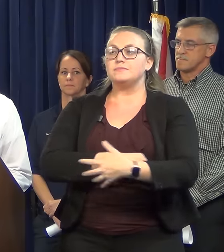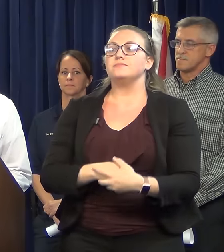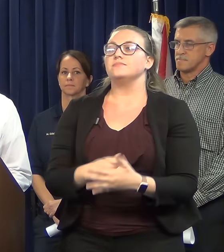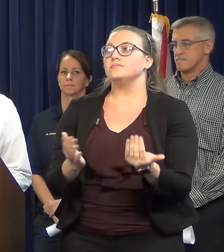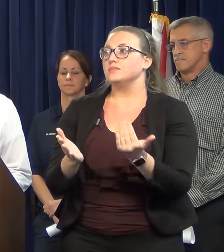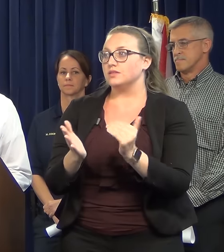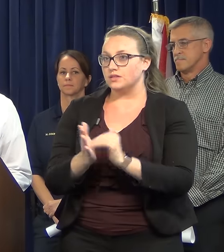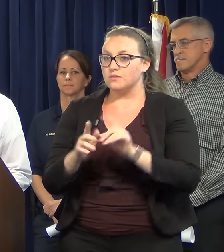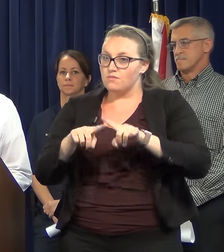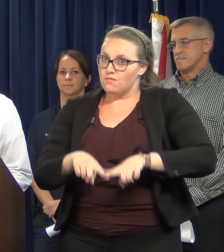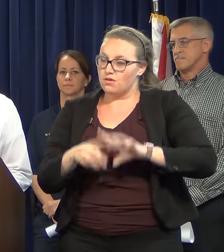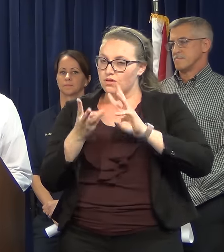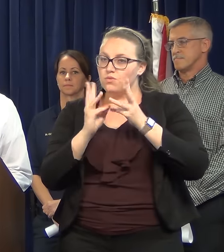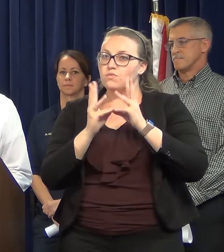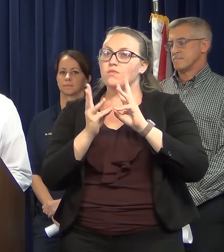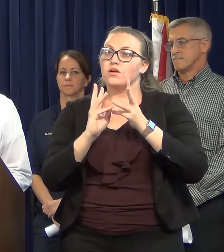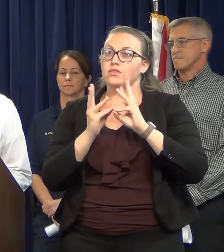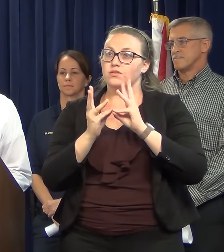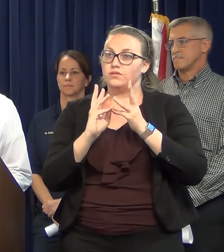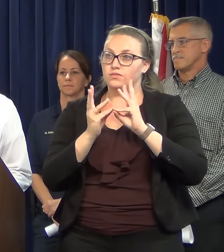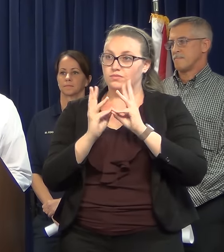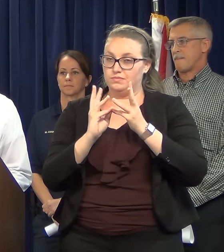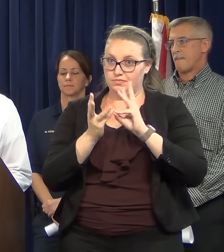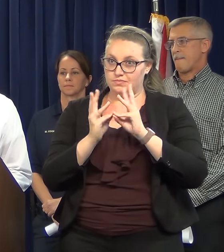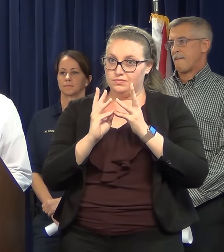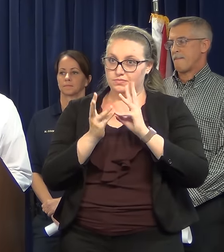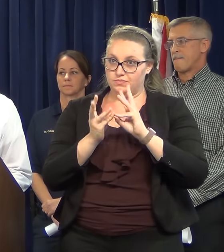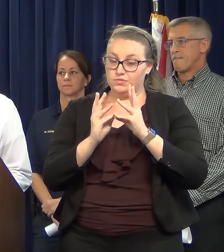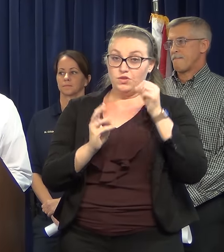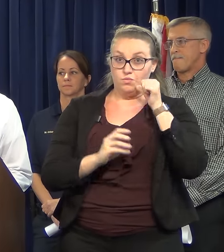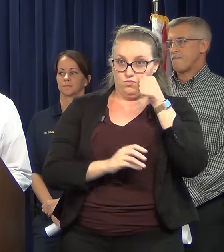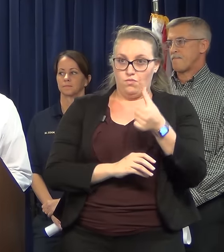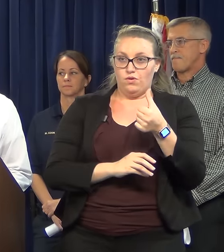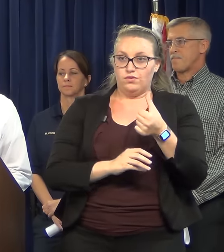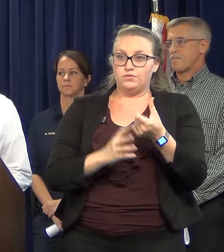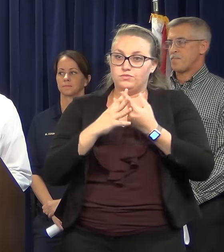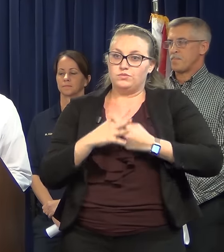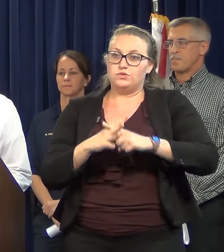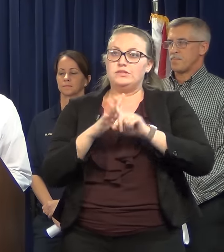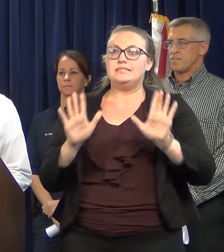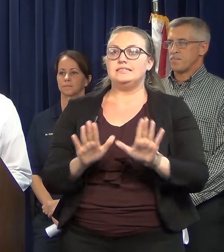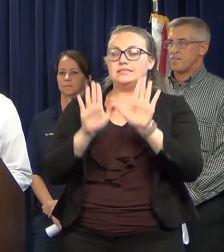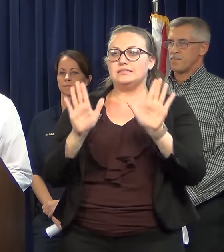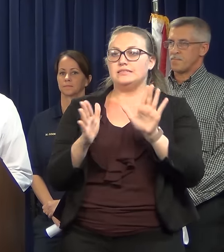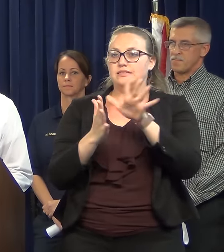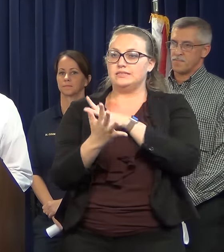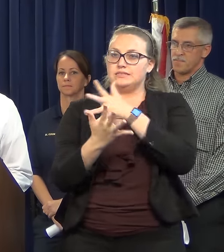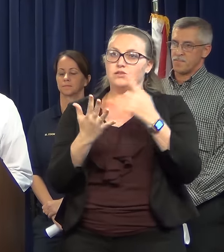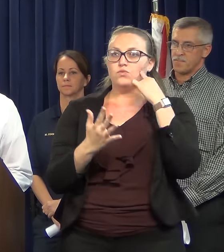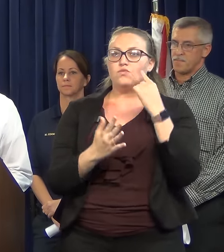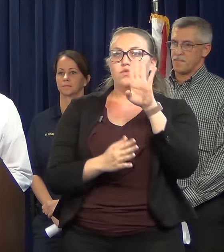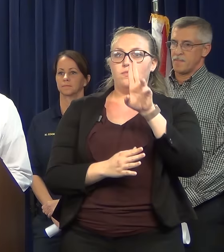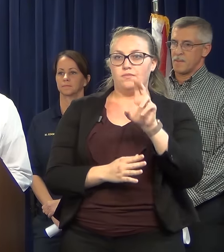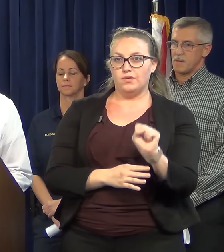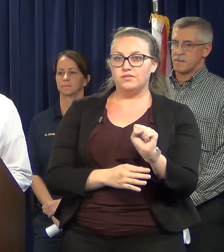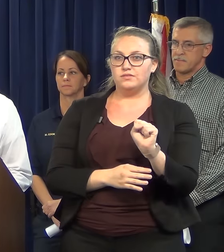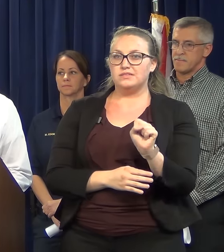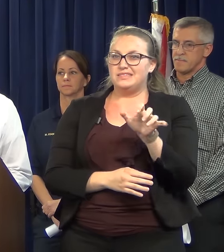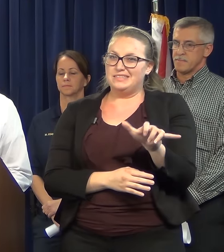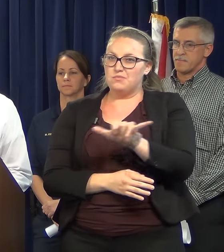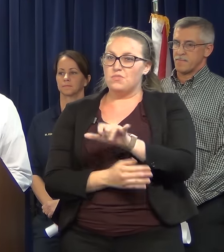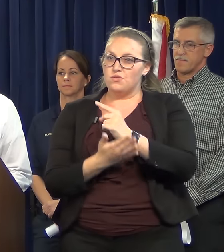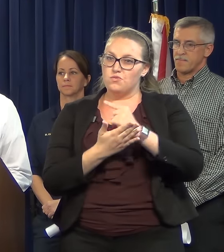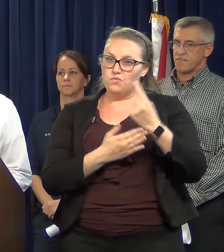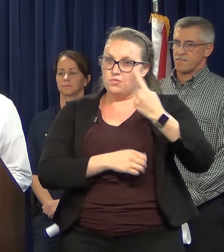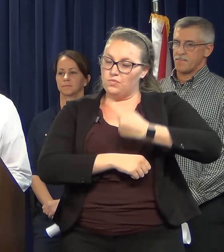again, buses will operate on a Sunday schedule, effective tomorrow. The coverage is similar to weekday service for